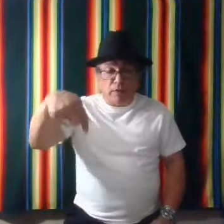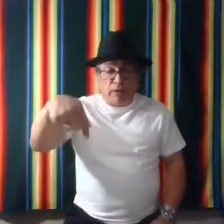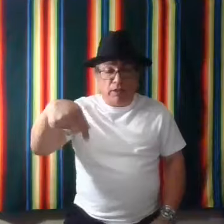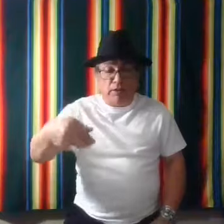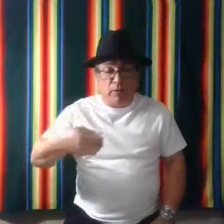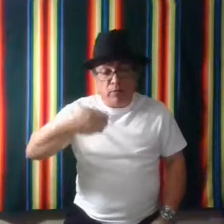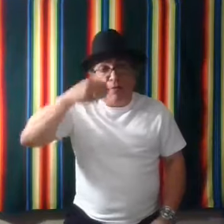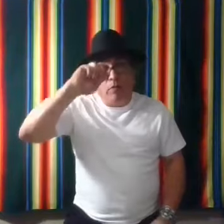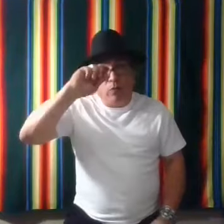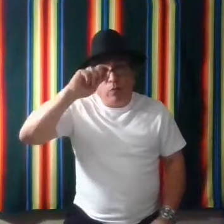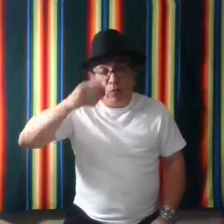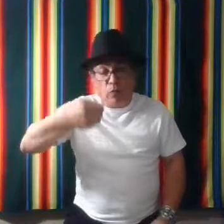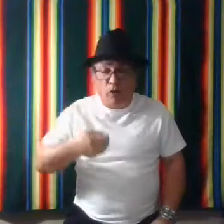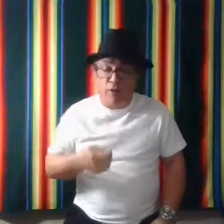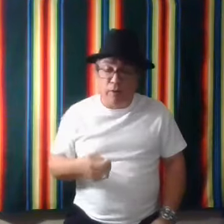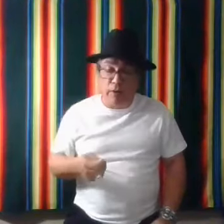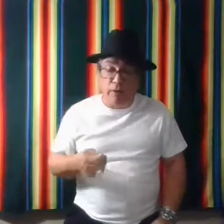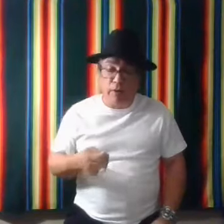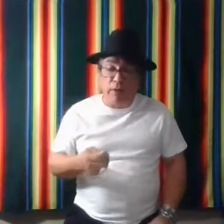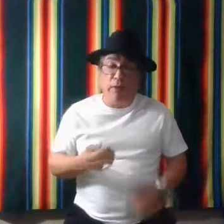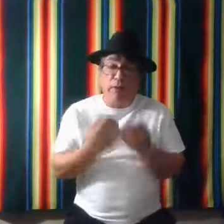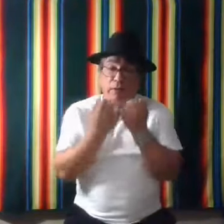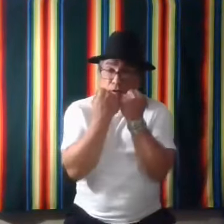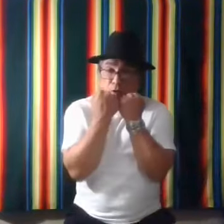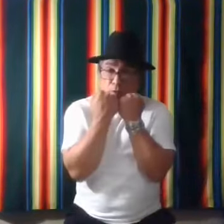This water is cold.